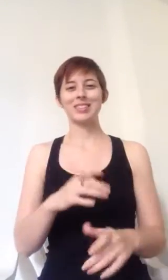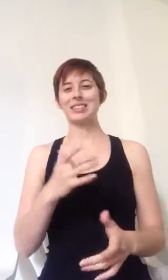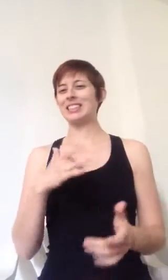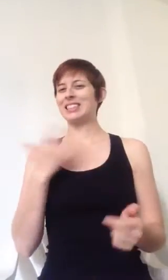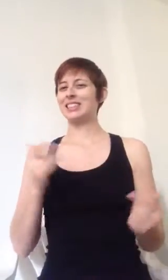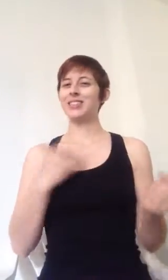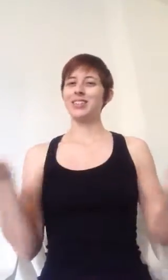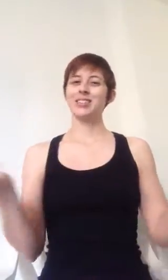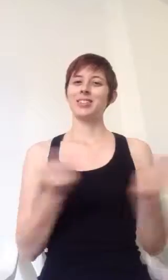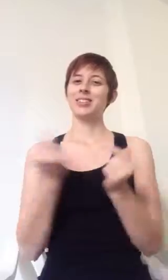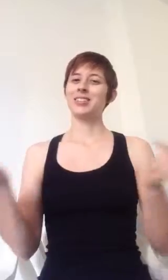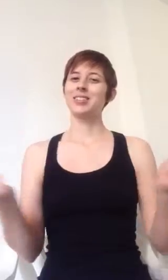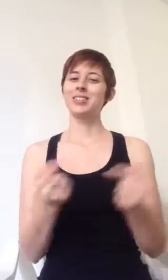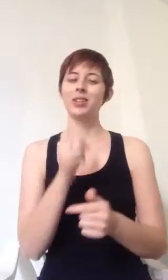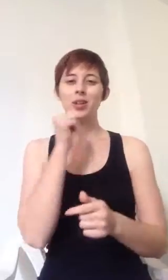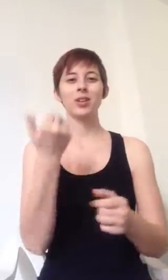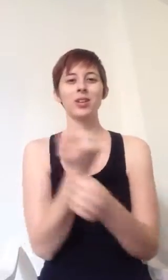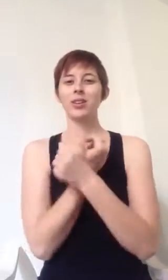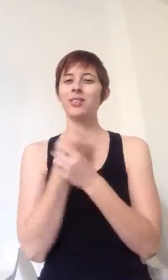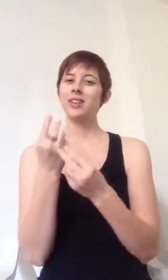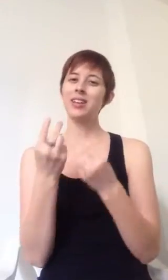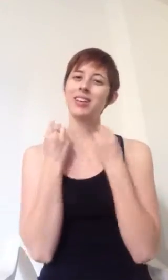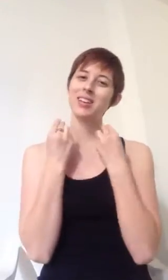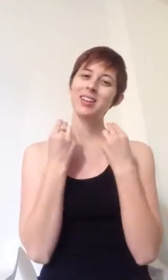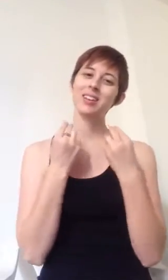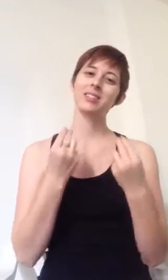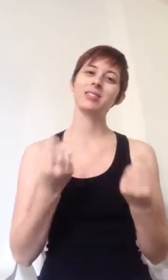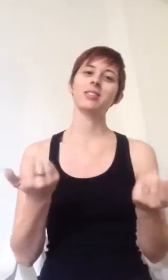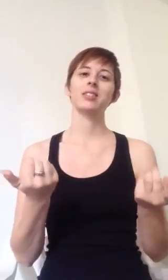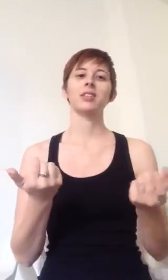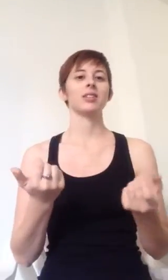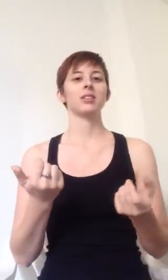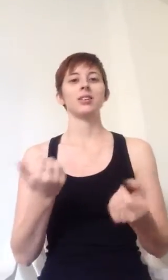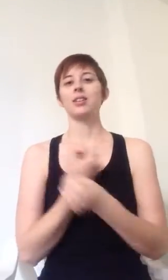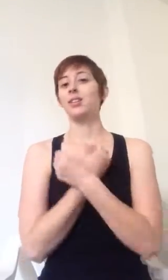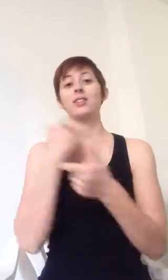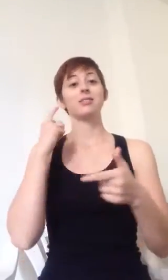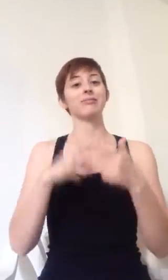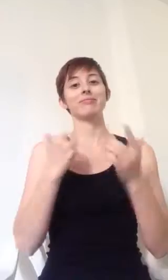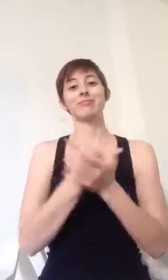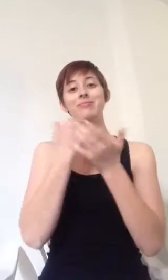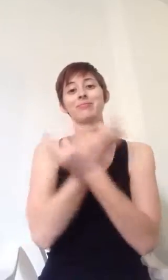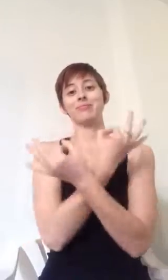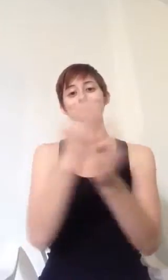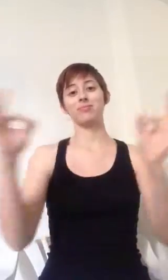pain Don't you love in vain, cause love will set you free